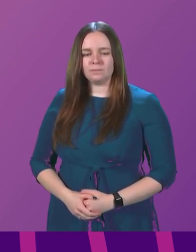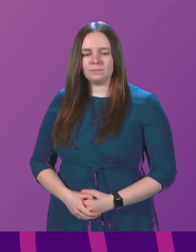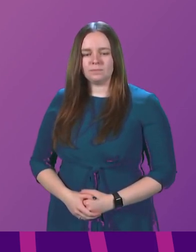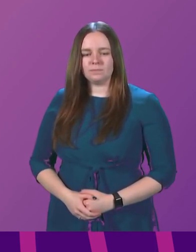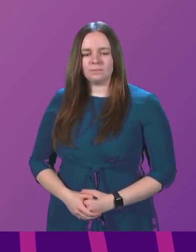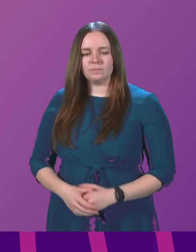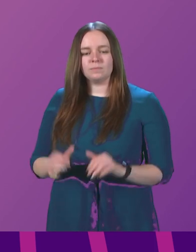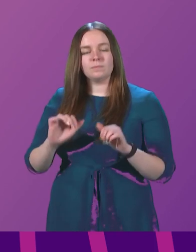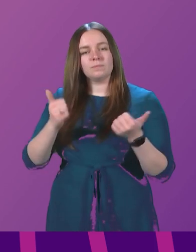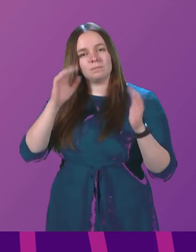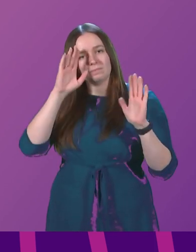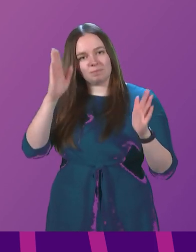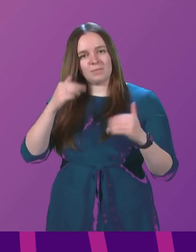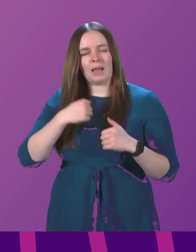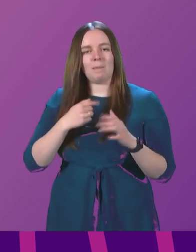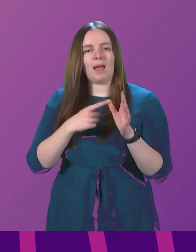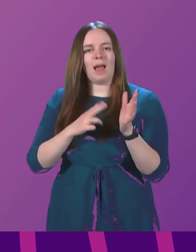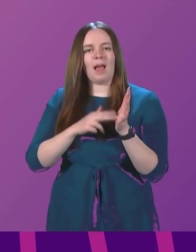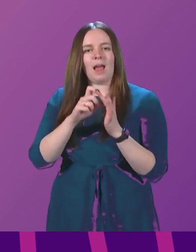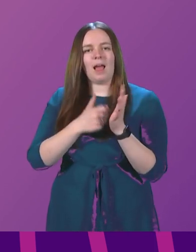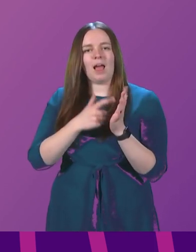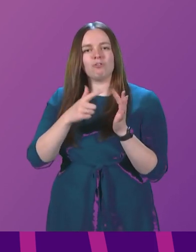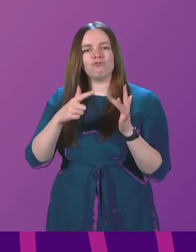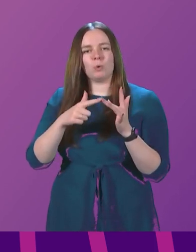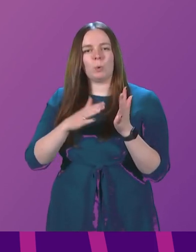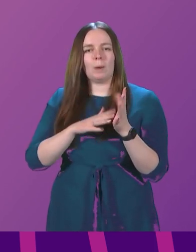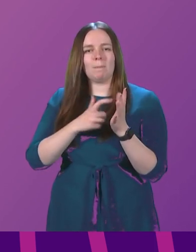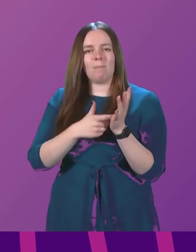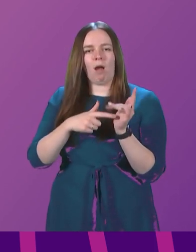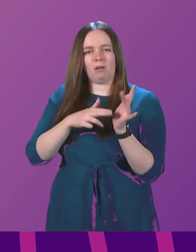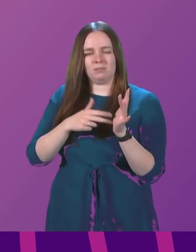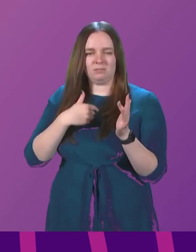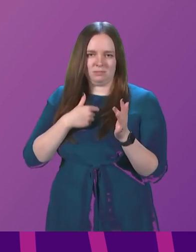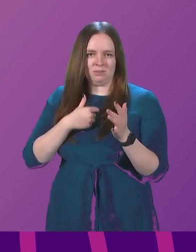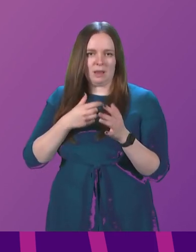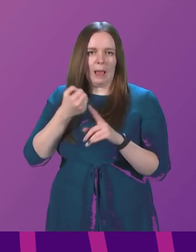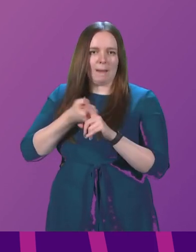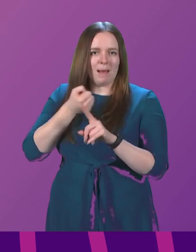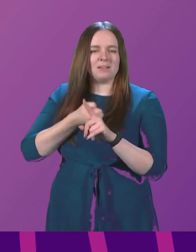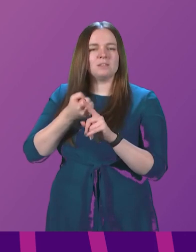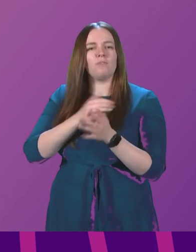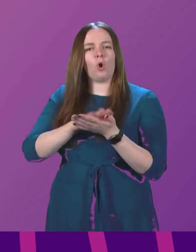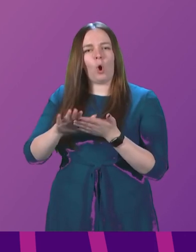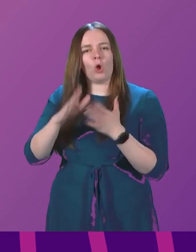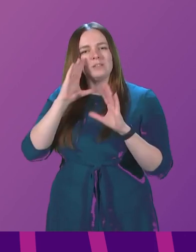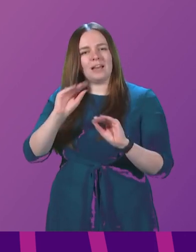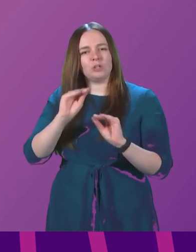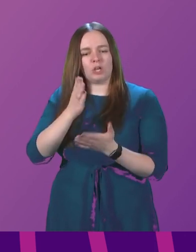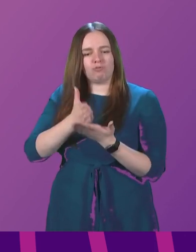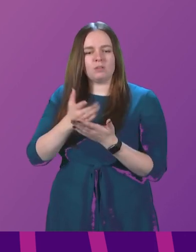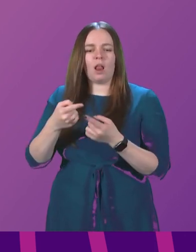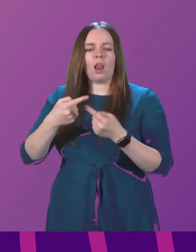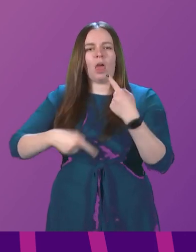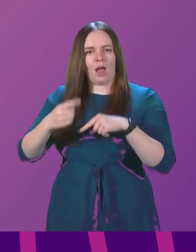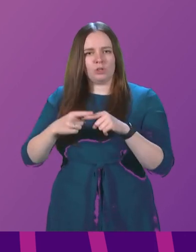Hello, I'm Andrew Martin and this is Sarah Bateman and we are ambassadors for the Holocaust Educational Trust. Last year, we participated